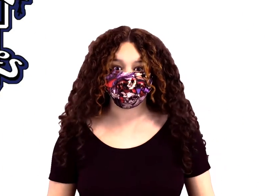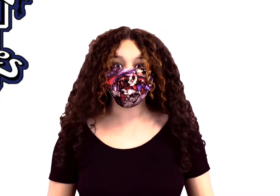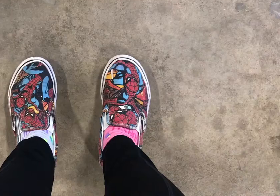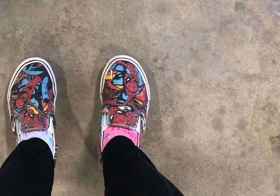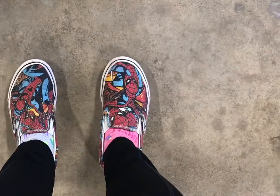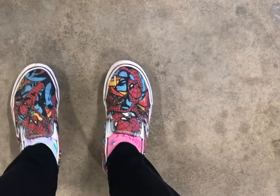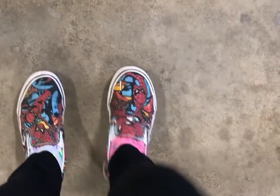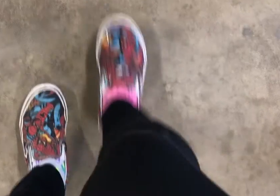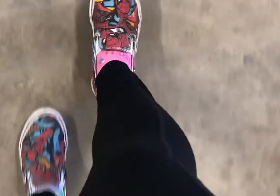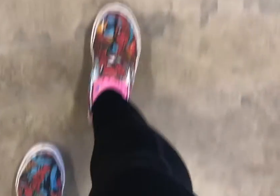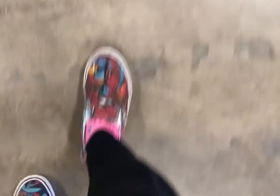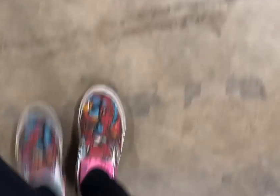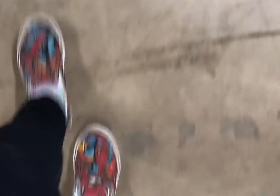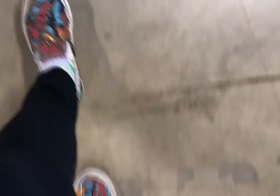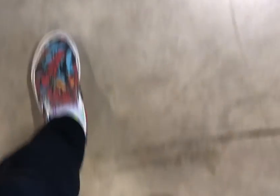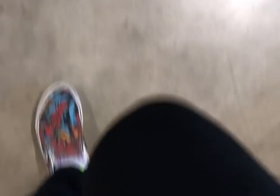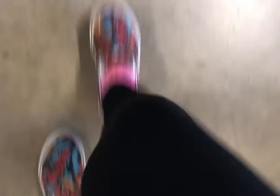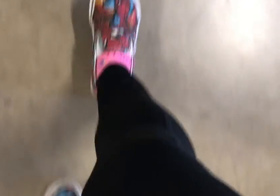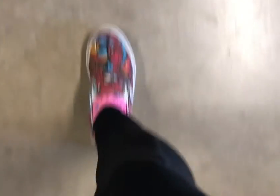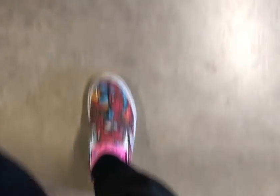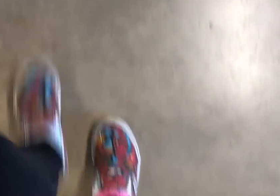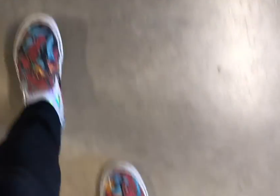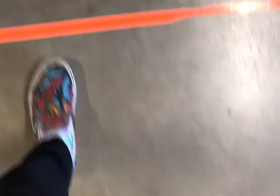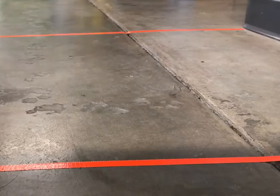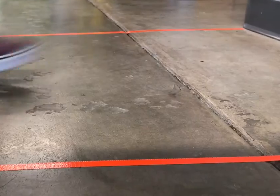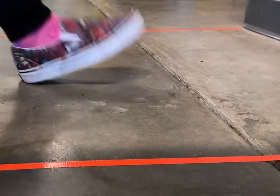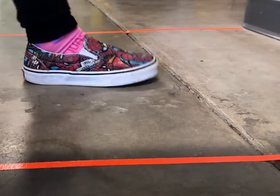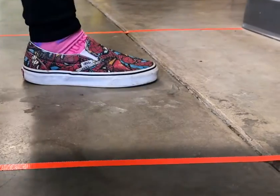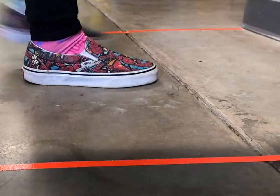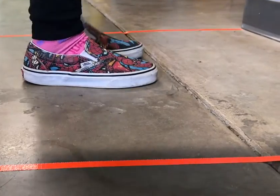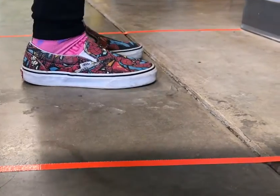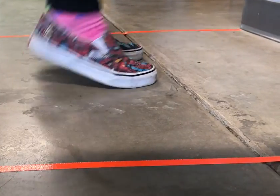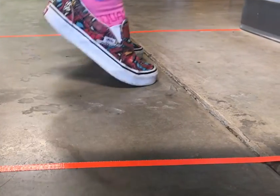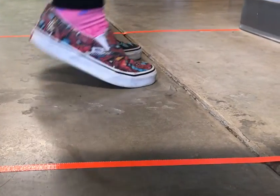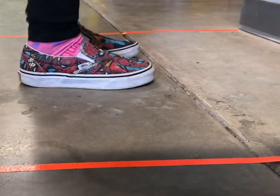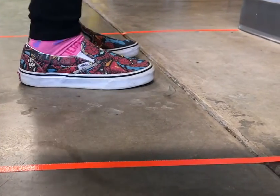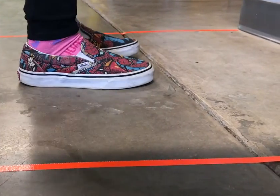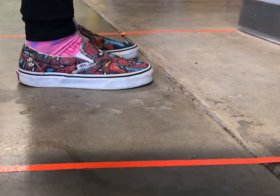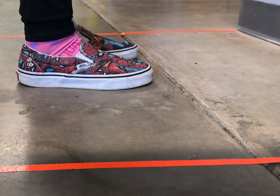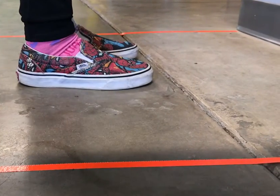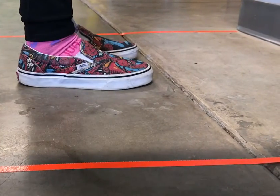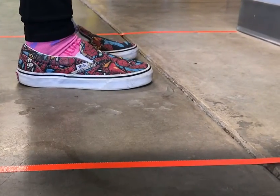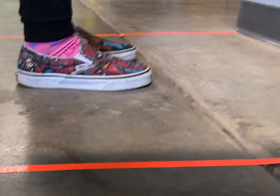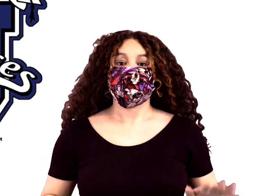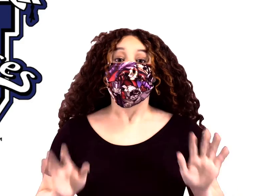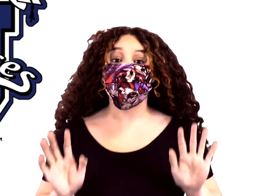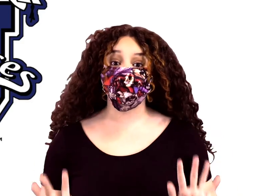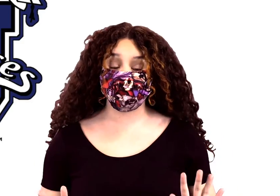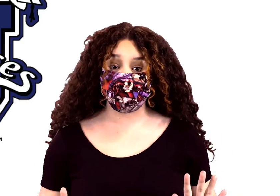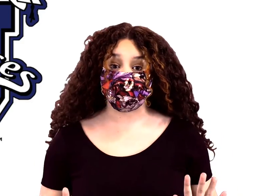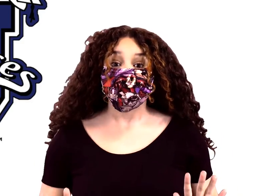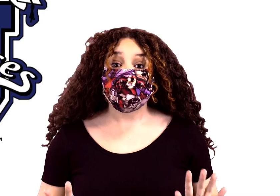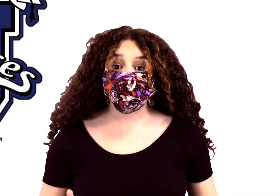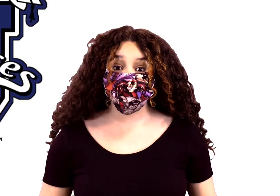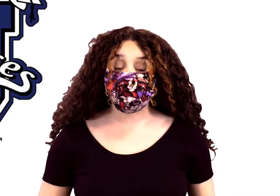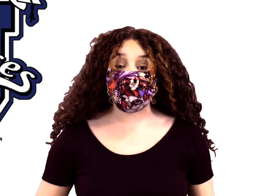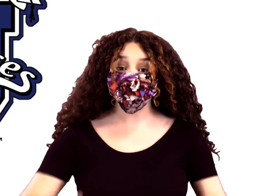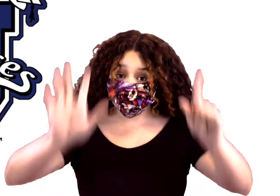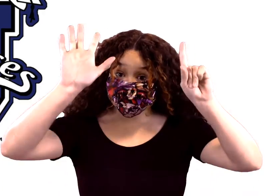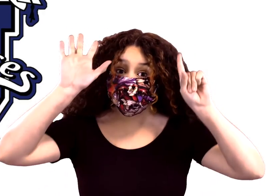okay and you have to stay